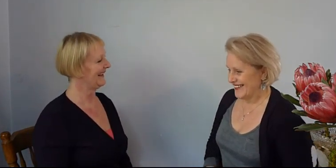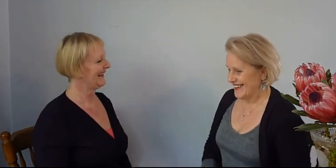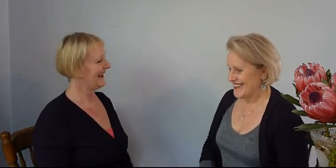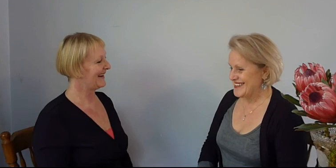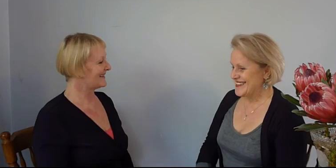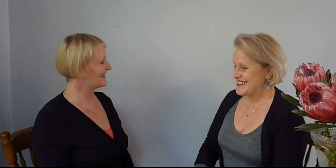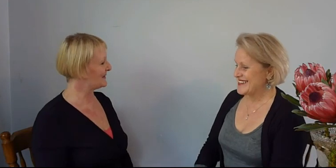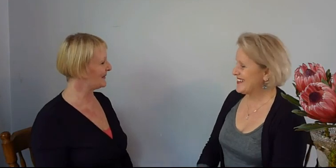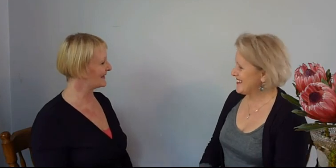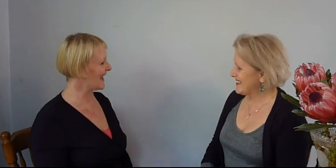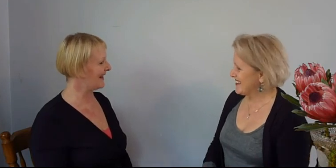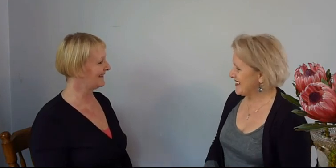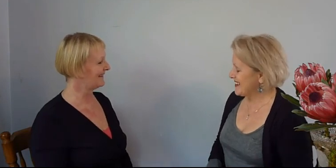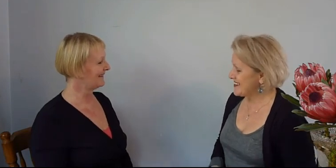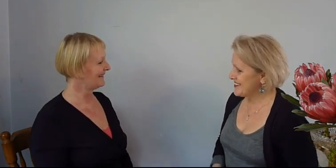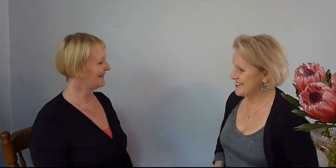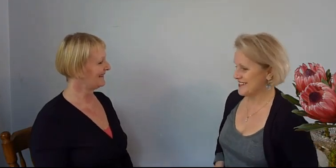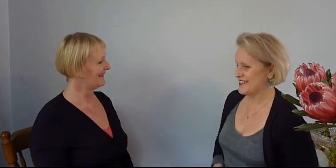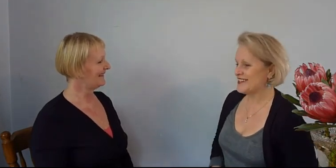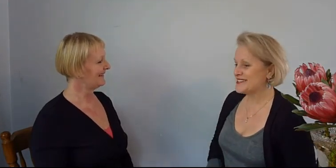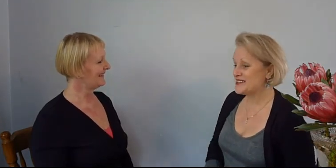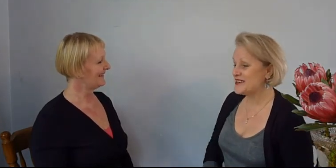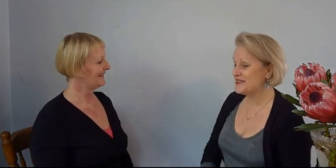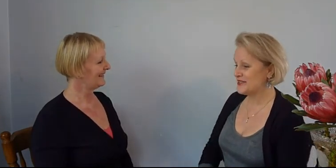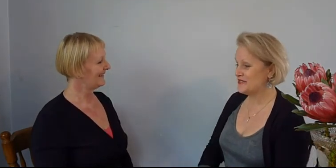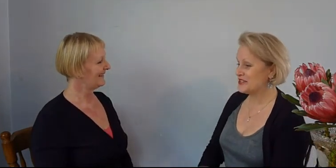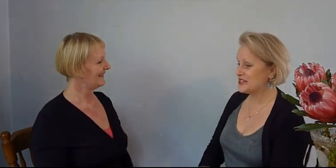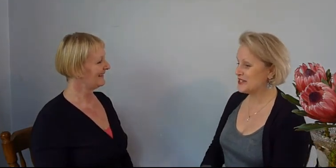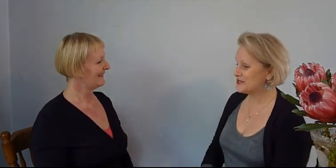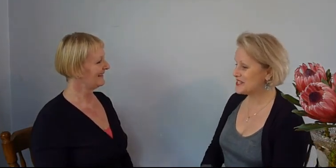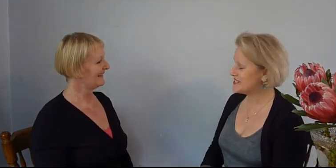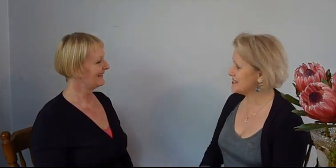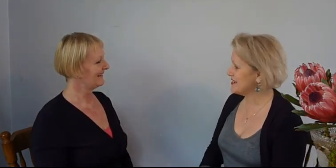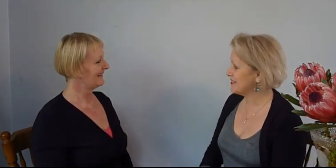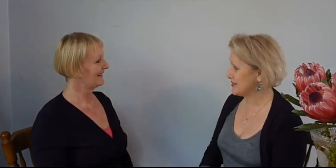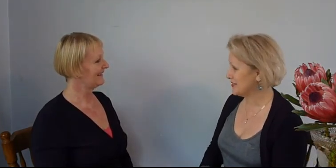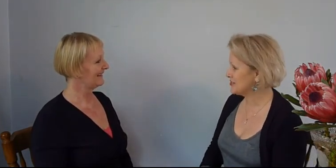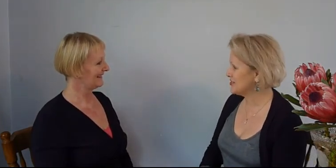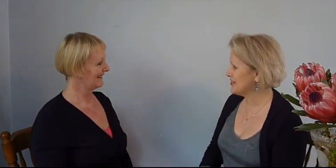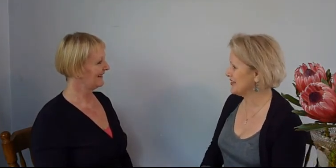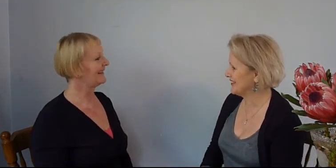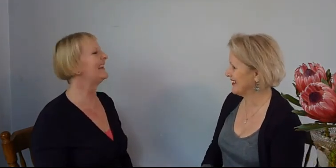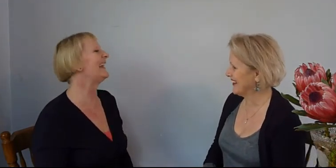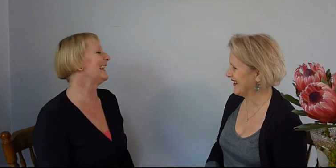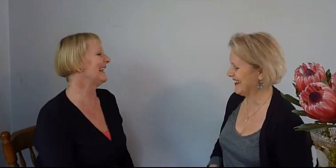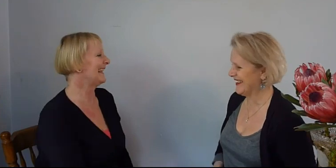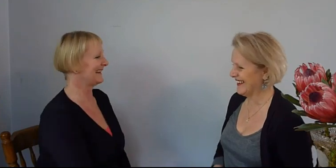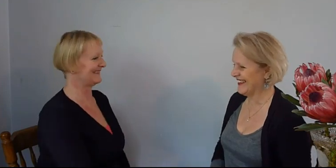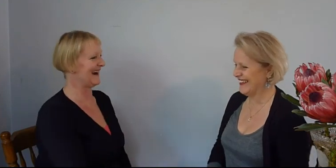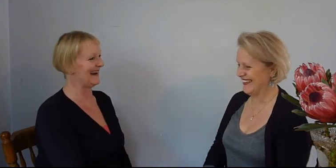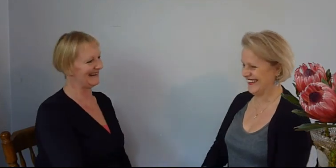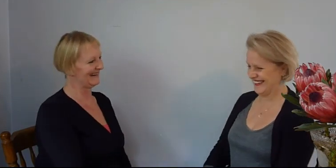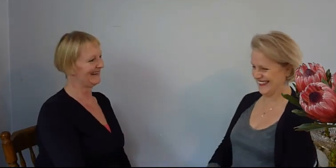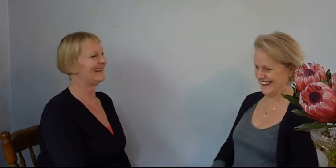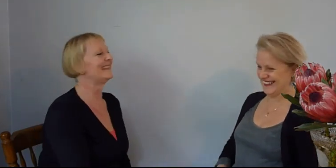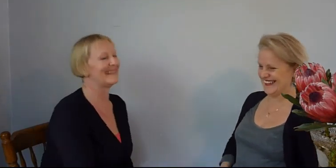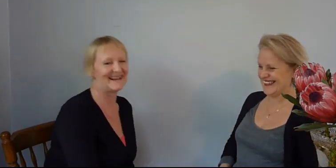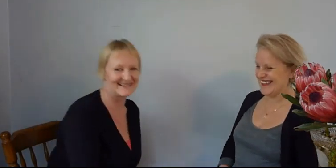And it's as simple as that. Yeah. So eventually I'll test it out and I'll let you know. Great. Thanks.